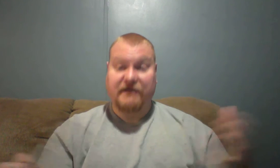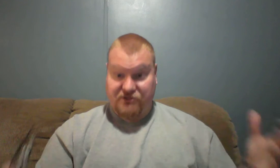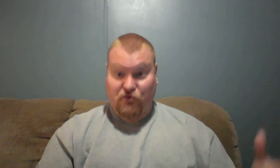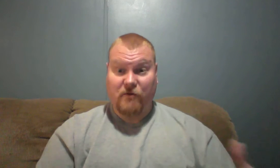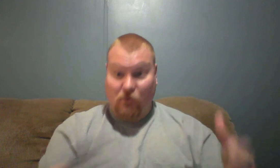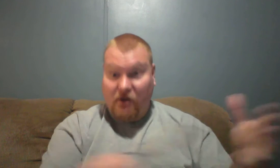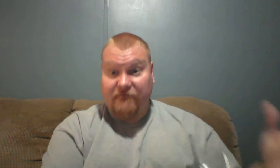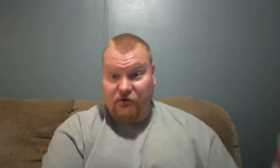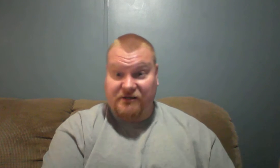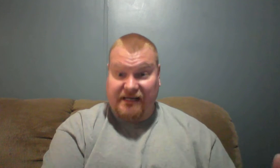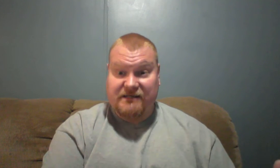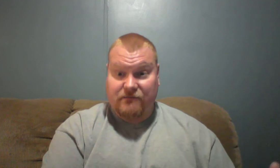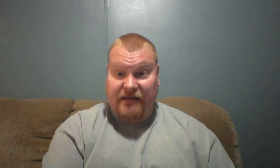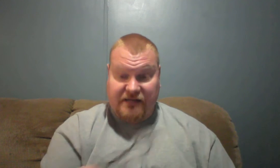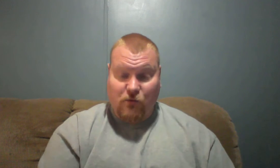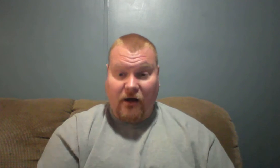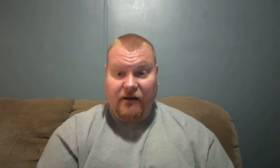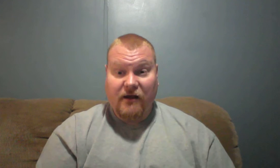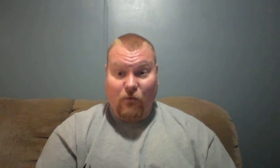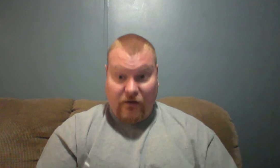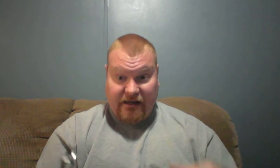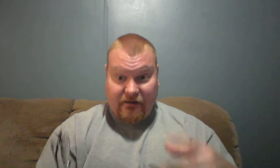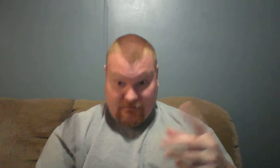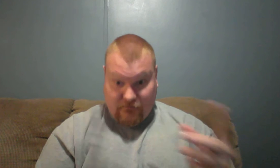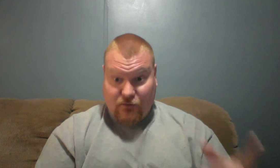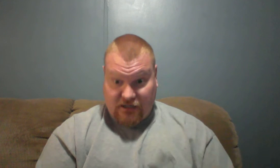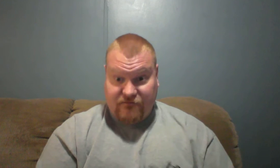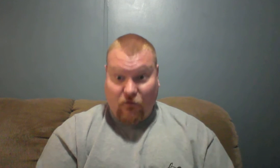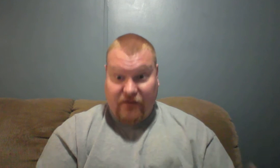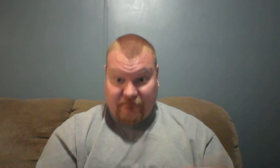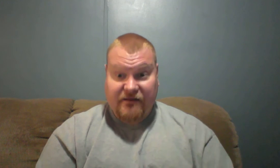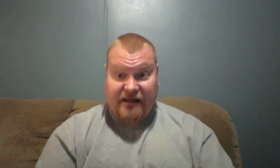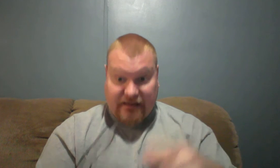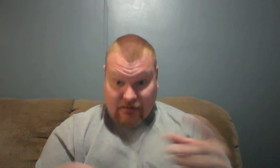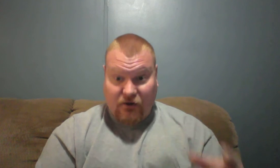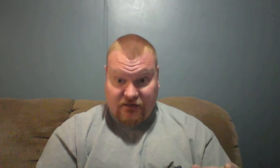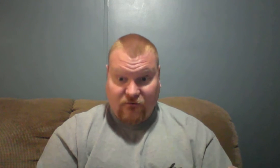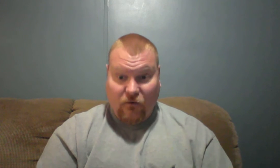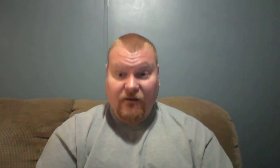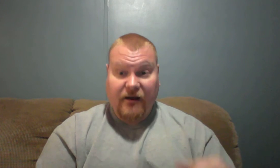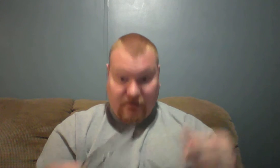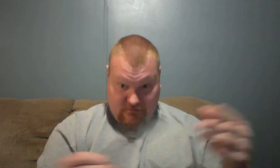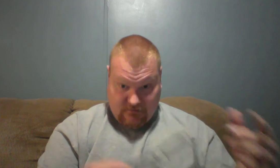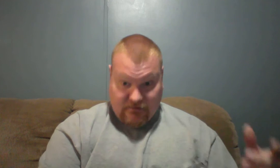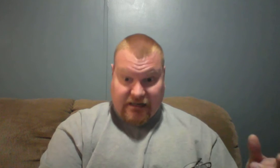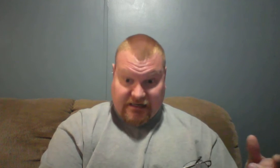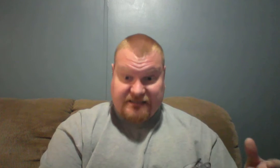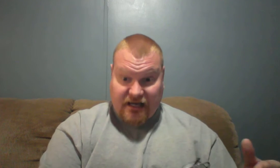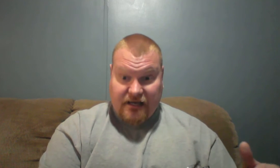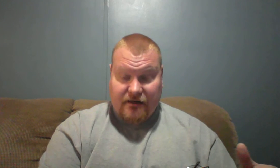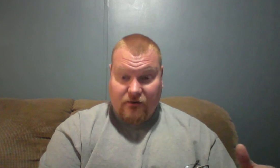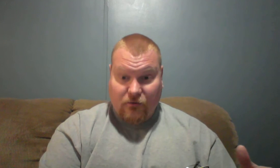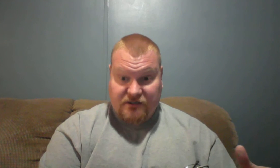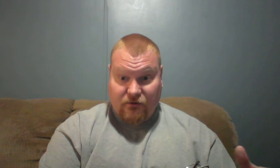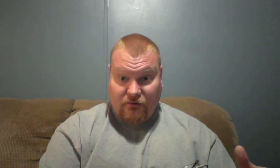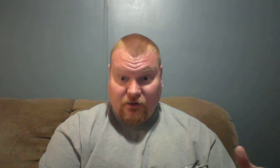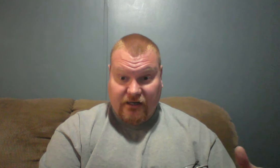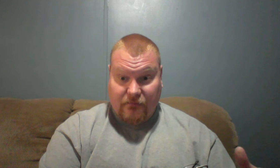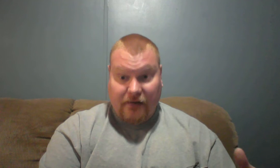enjoyable for a season but guess what when it brings forth everything that it brings forth and it's done what's it going to bring the Bible